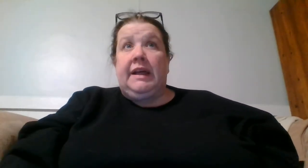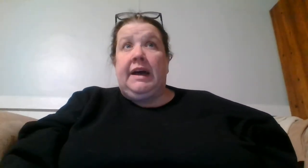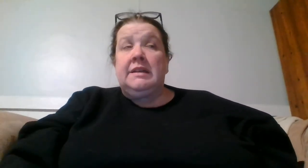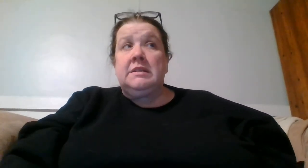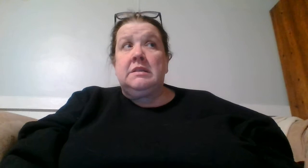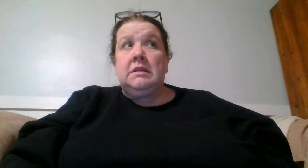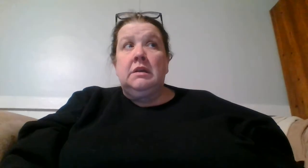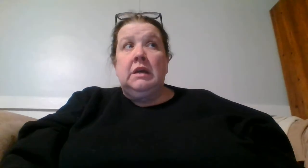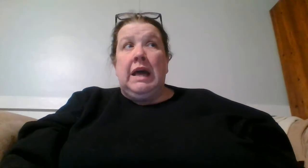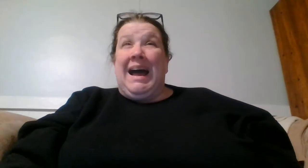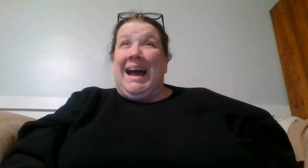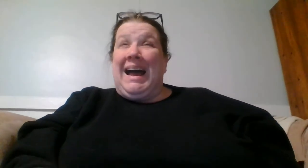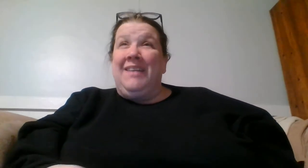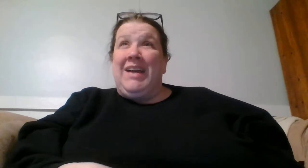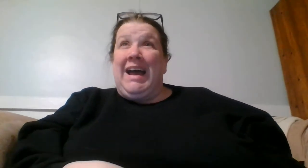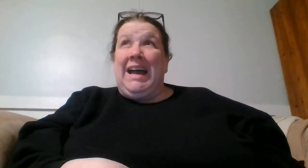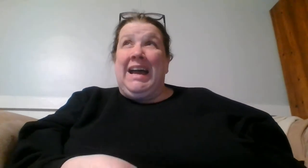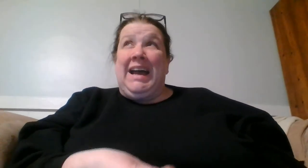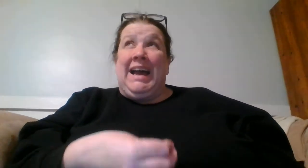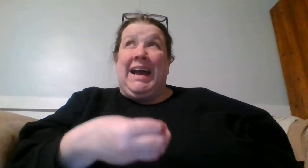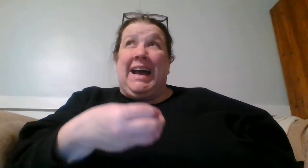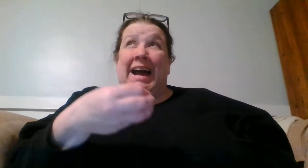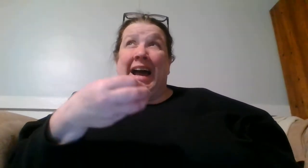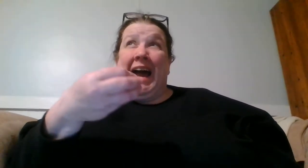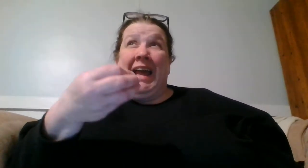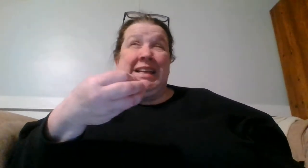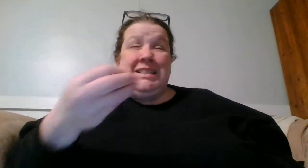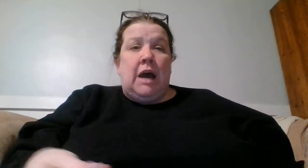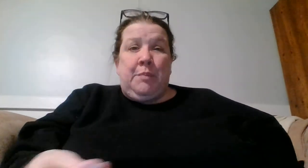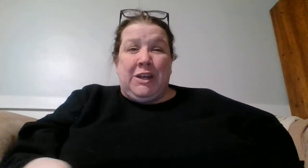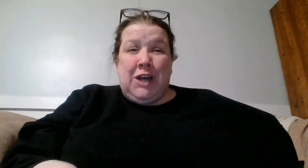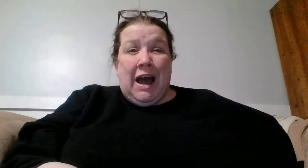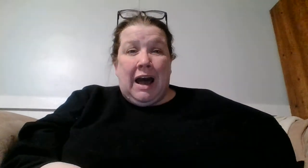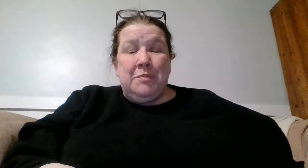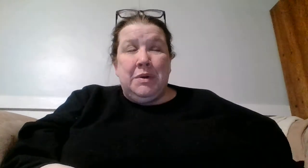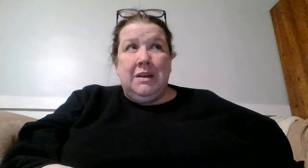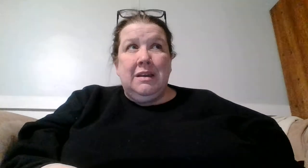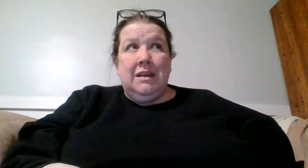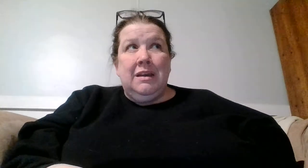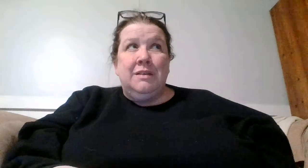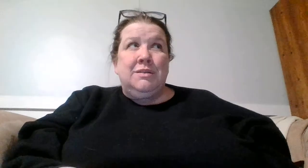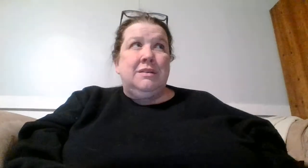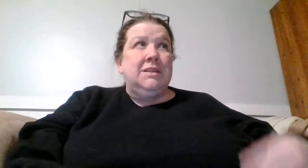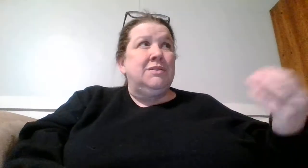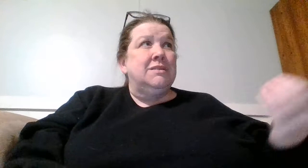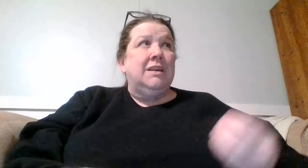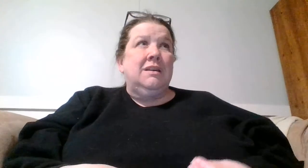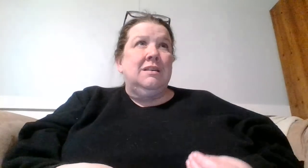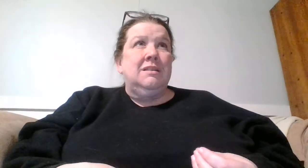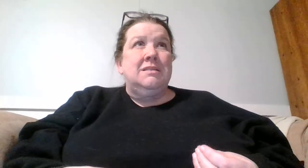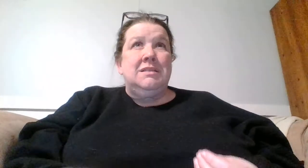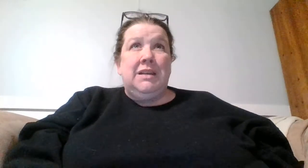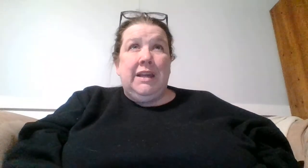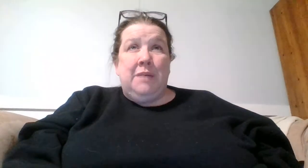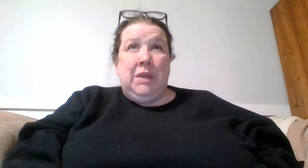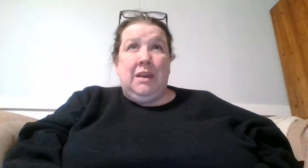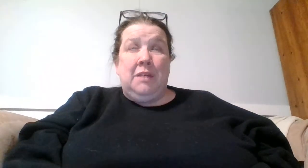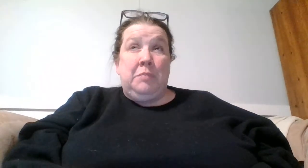class I've it's not my job and so the teacher is like snitting at me and